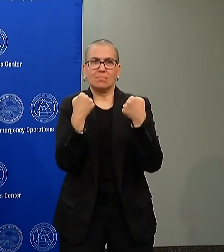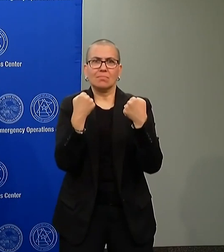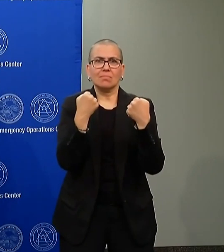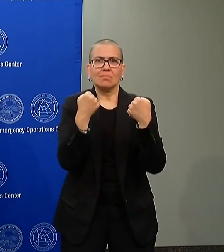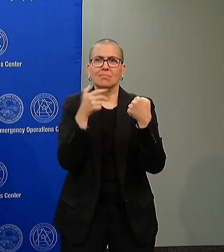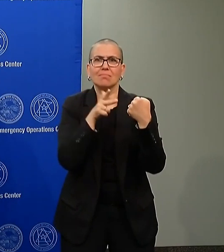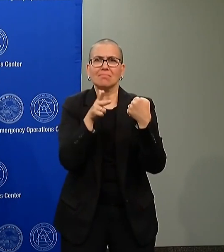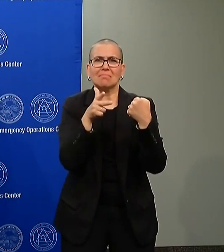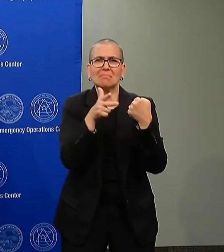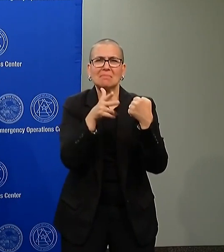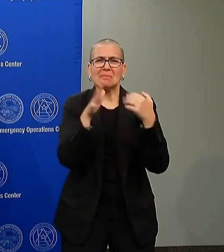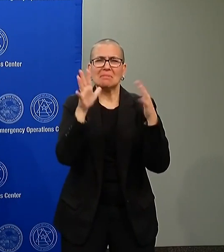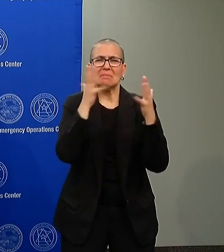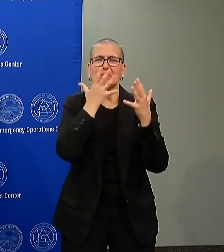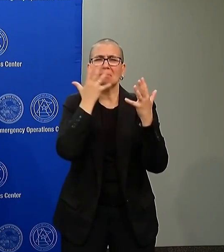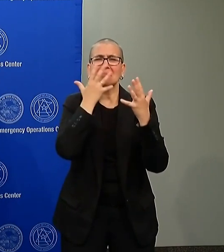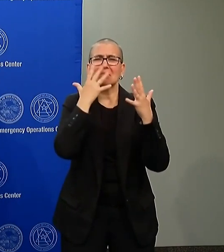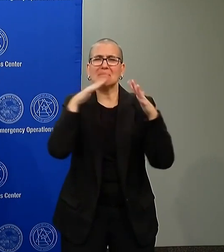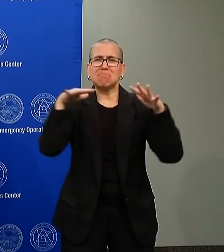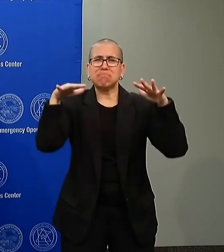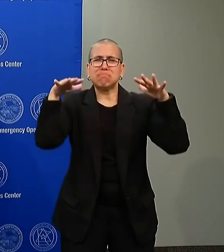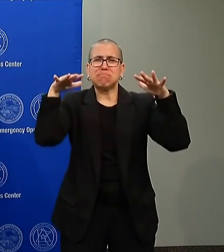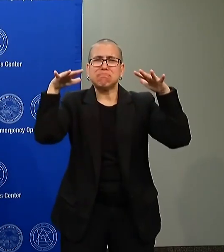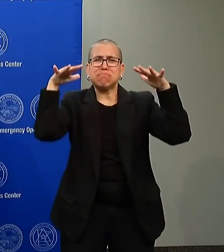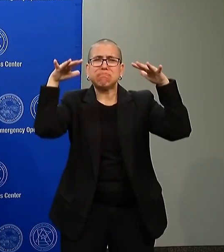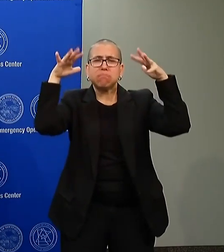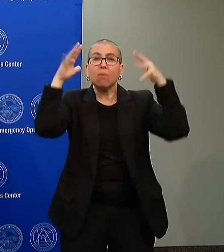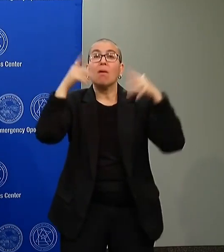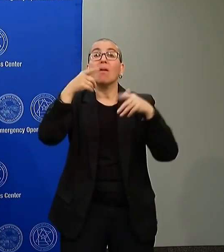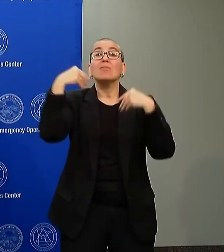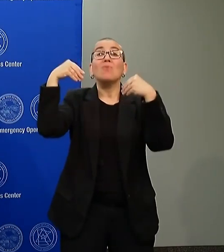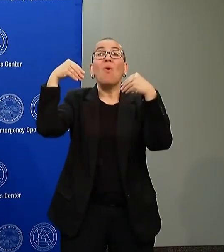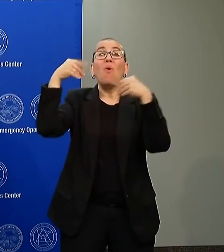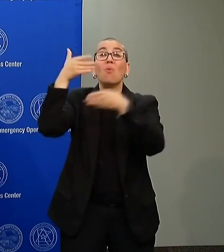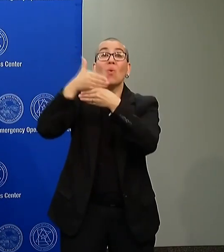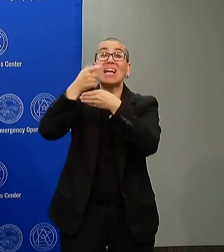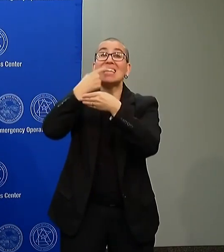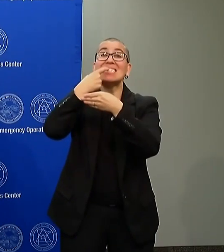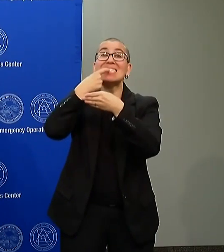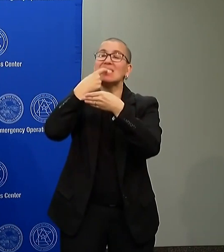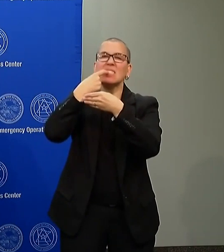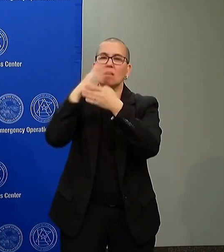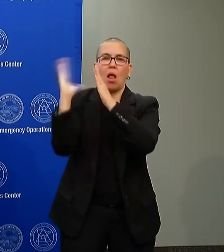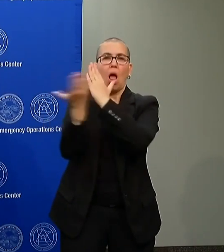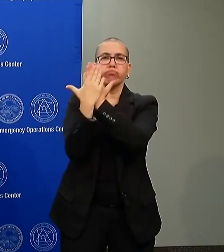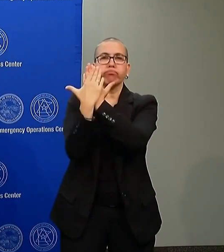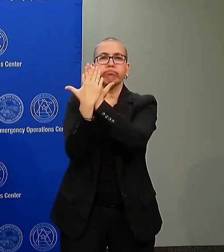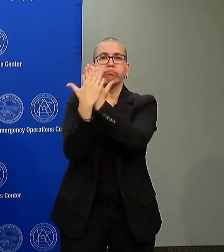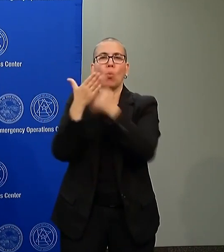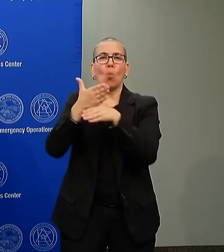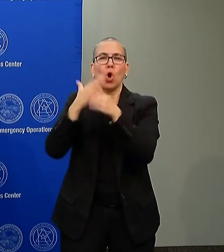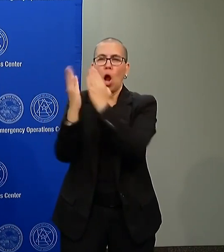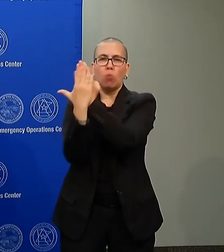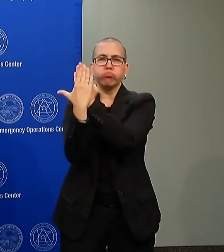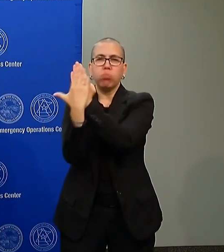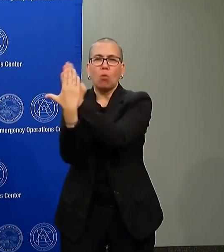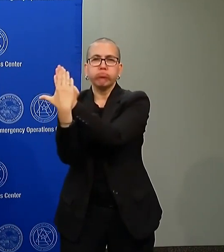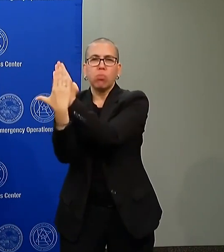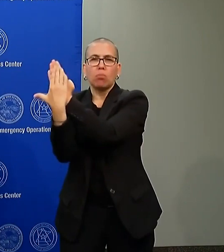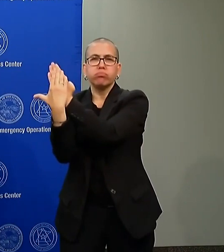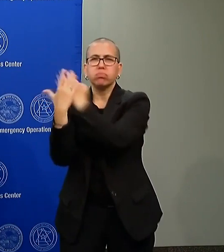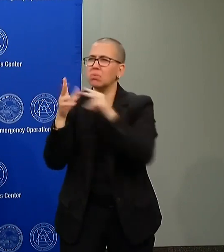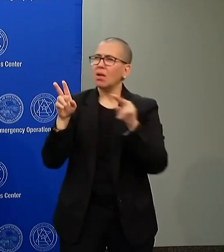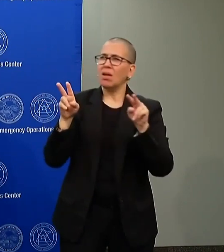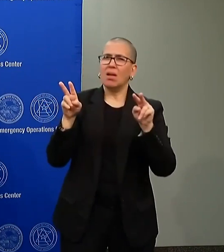plywood that's up, whether it was as a preventative measure or simply to patch the holes that they had punctured